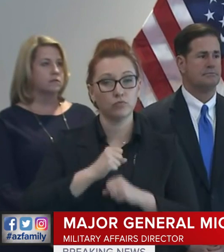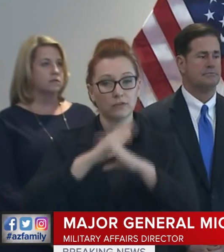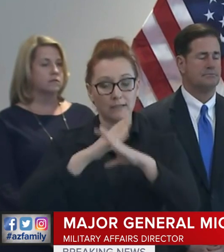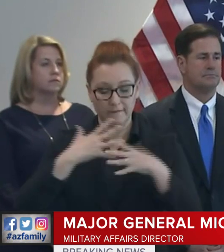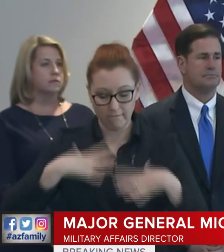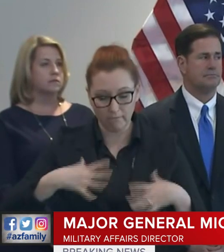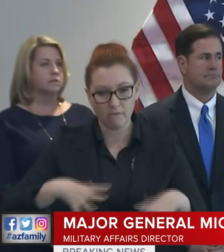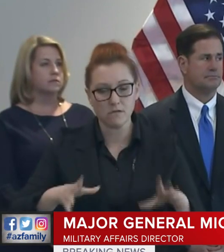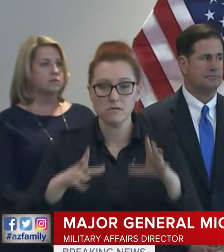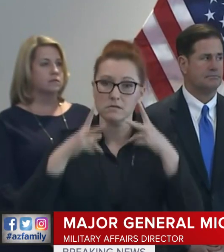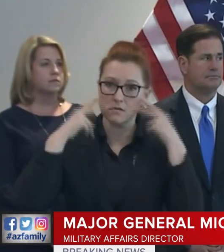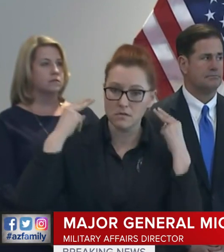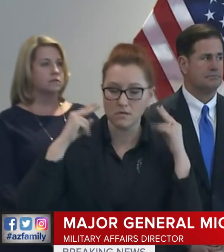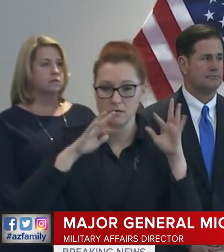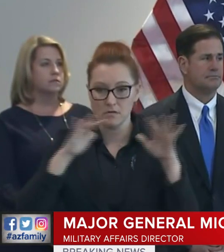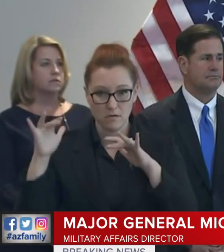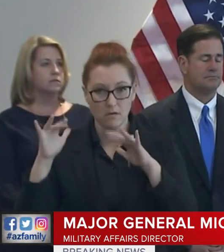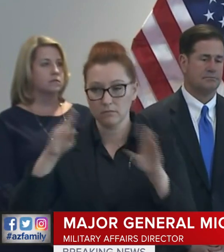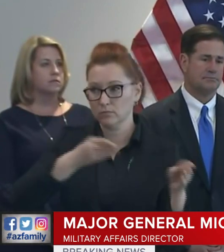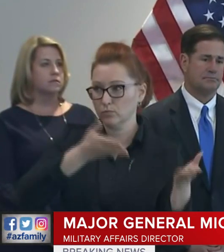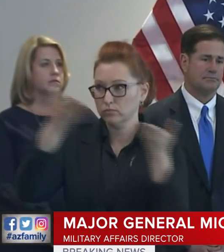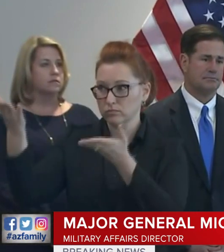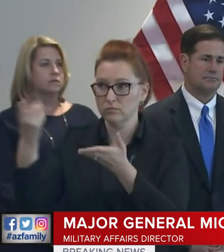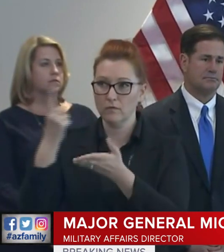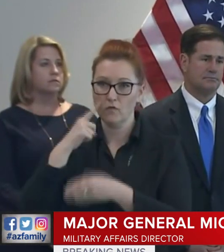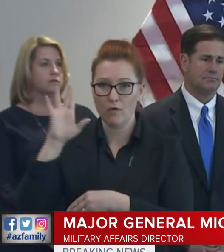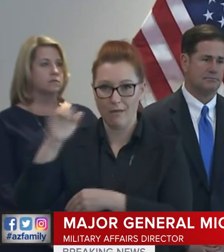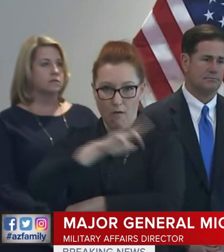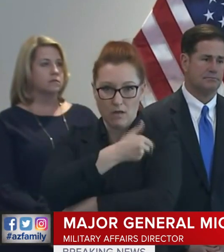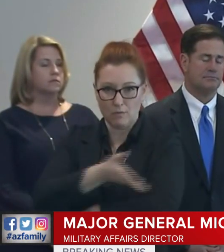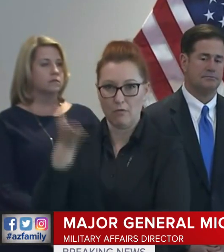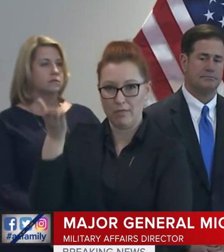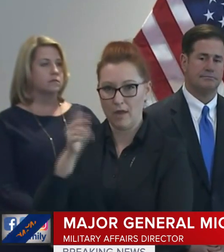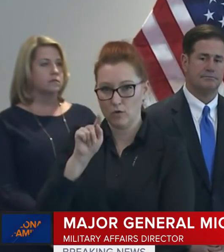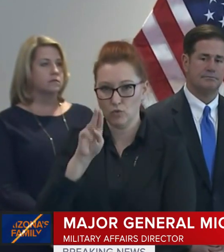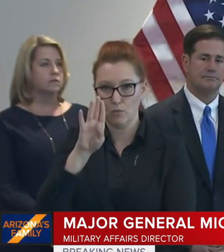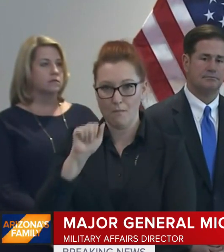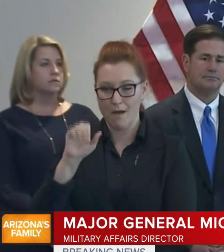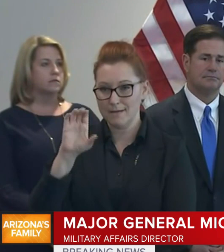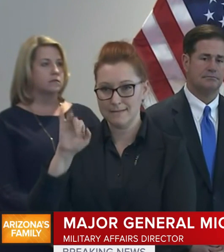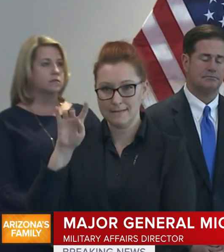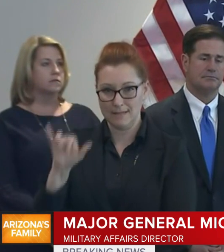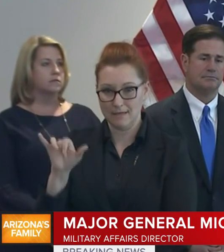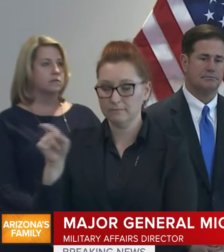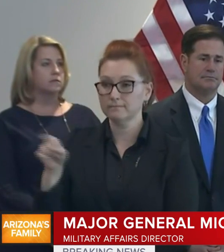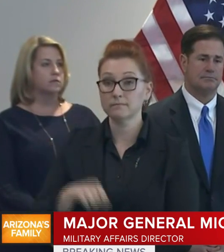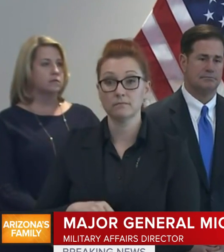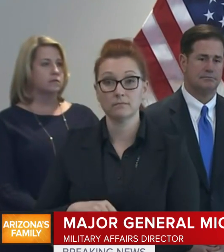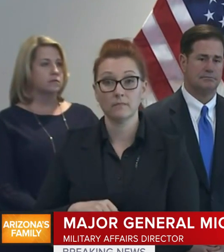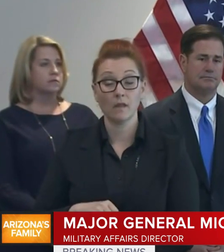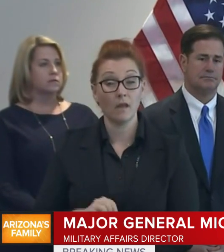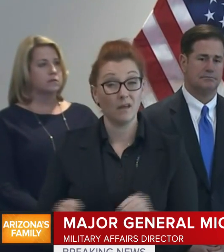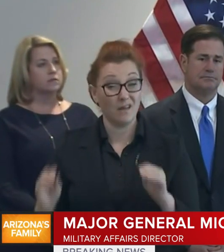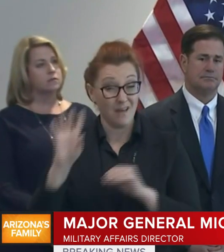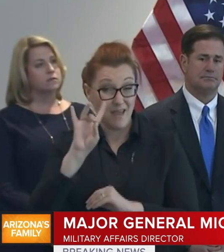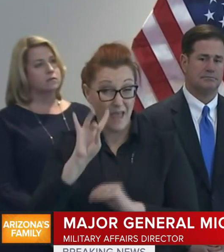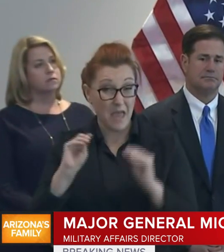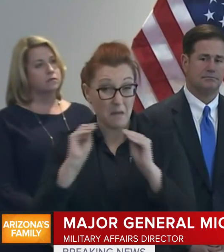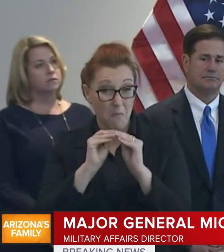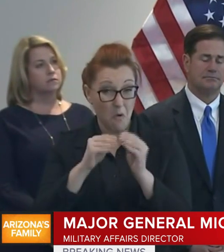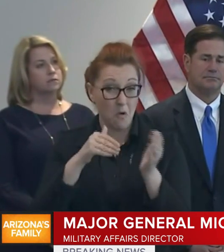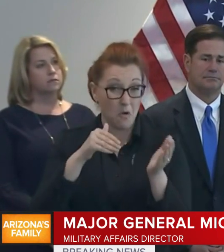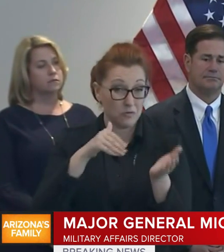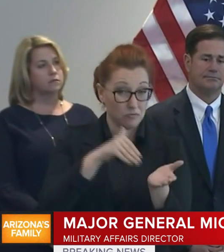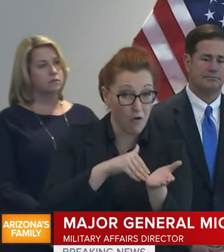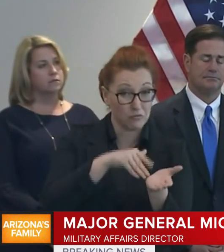staff at the facility in Tuba City. That eight-person crew was able to assist not only with the care of patients